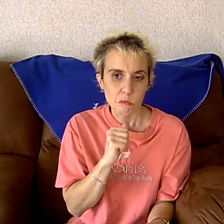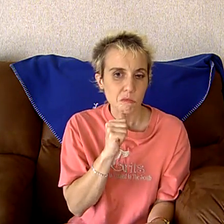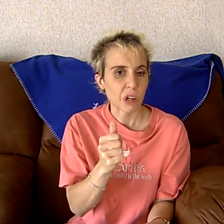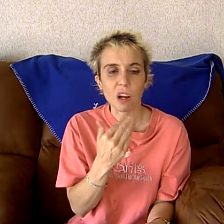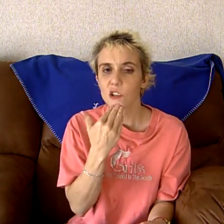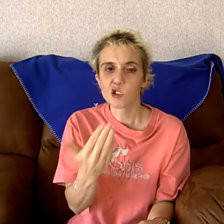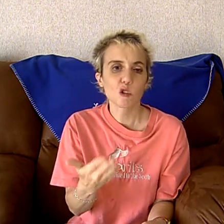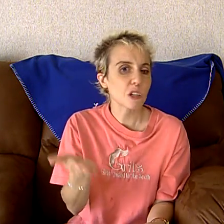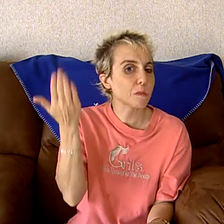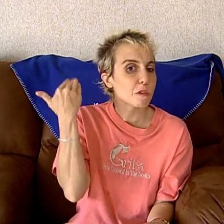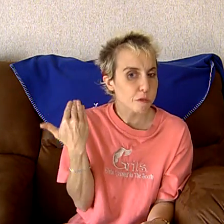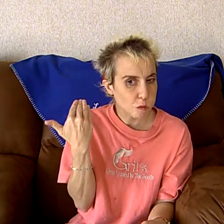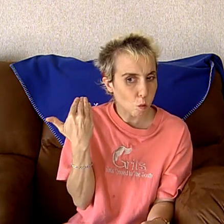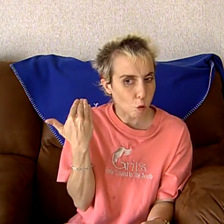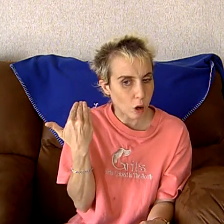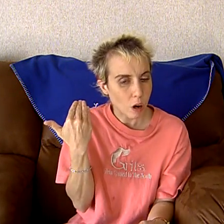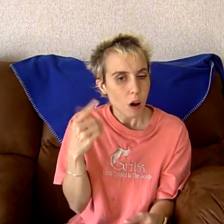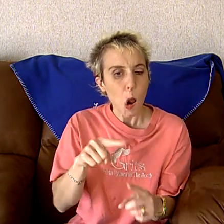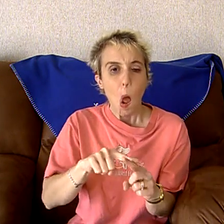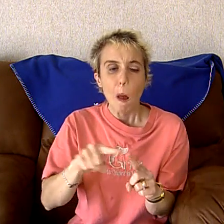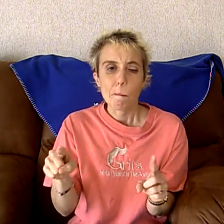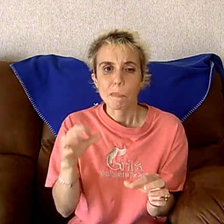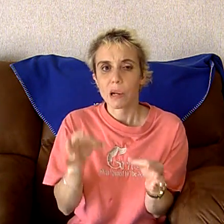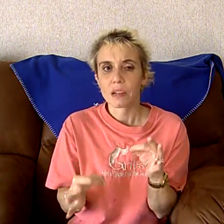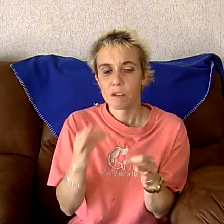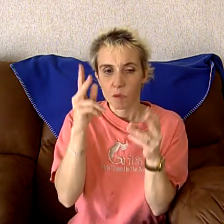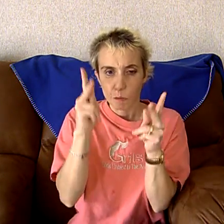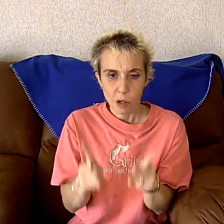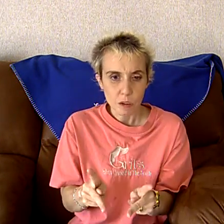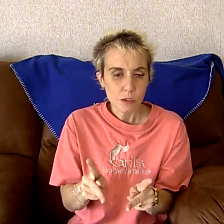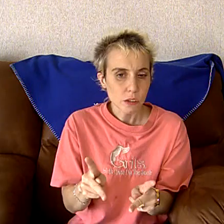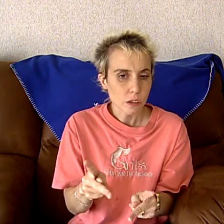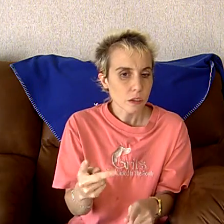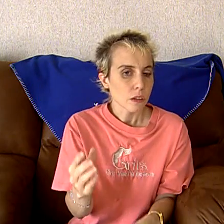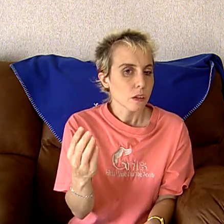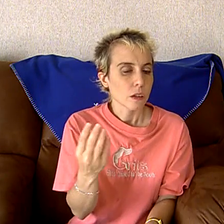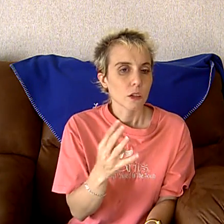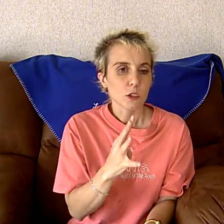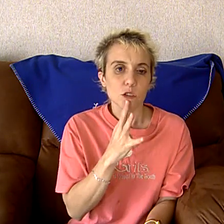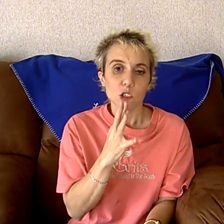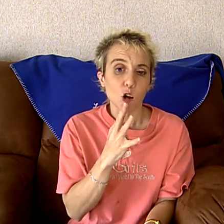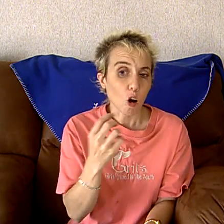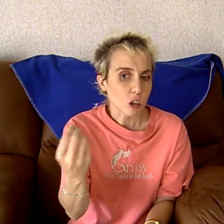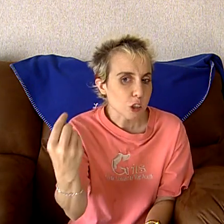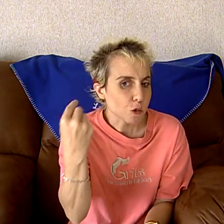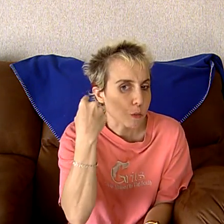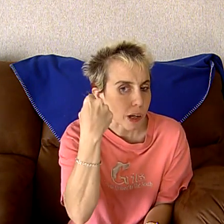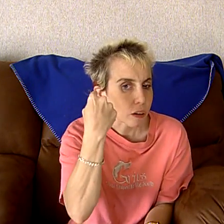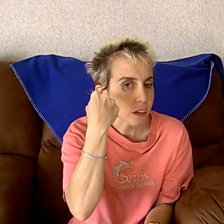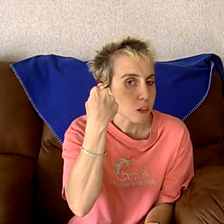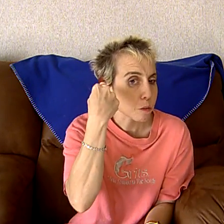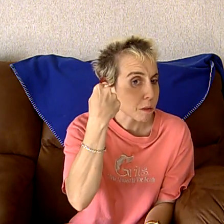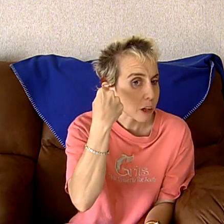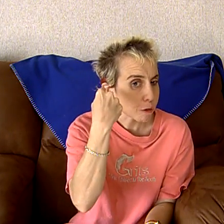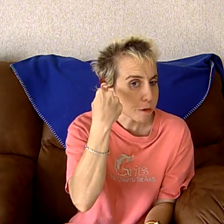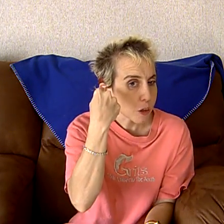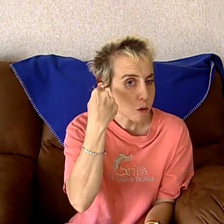not as good as before, but if the person talks directly to the microphone